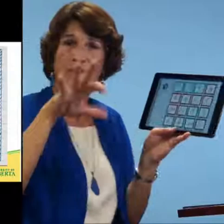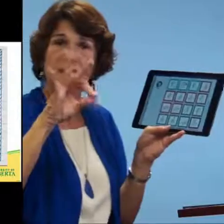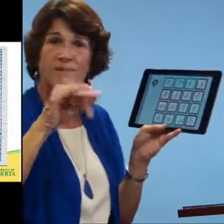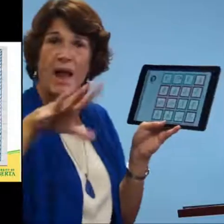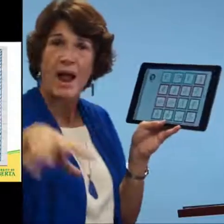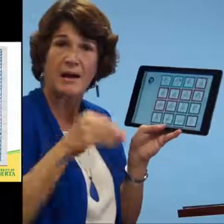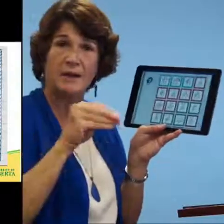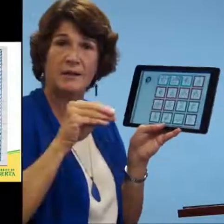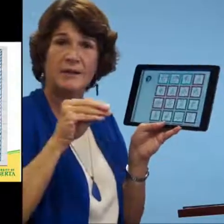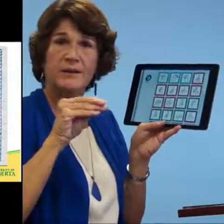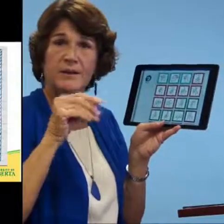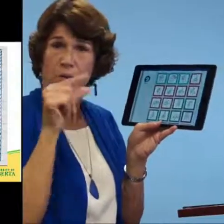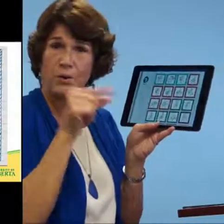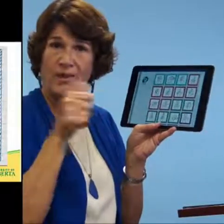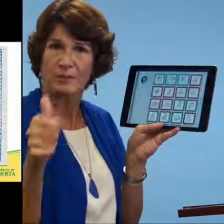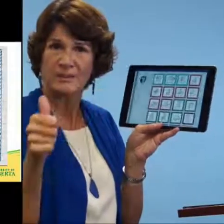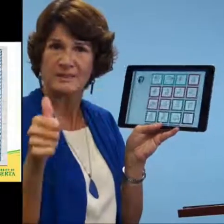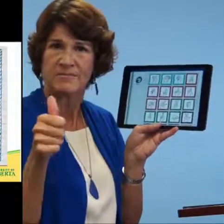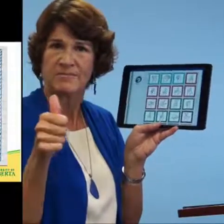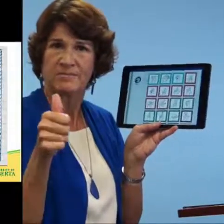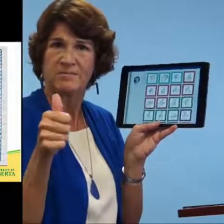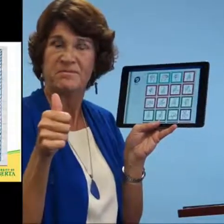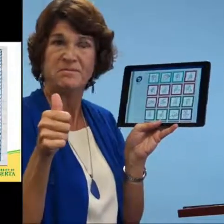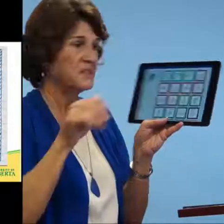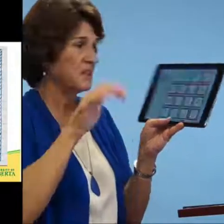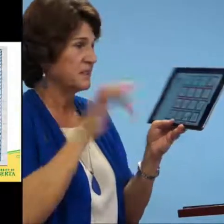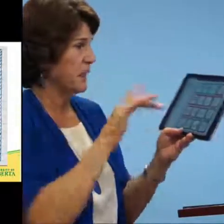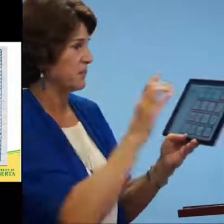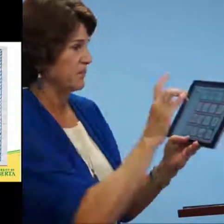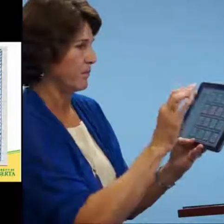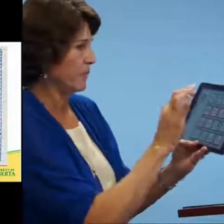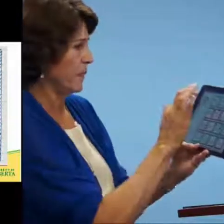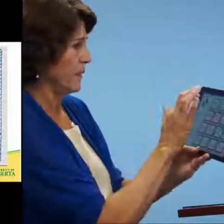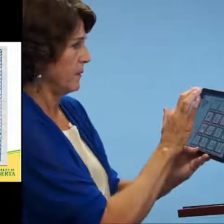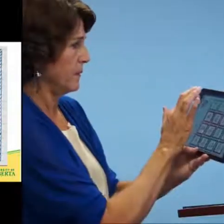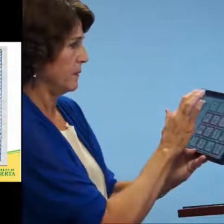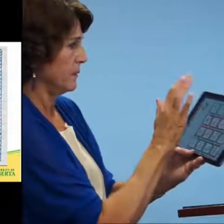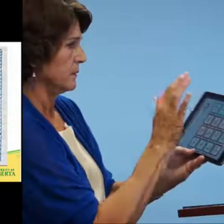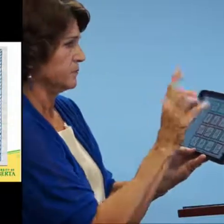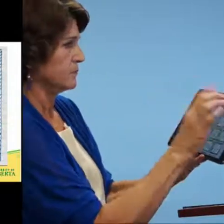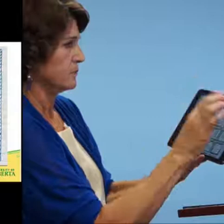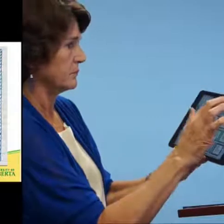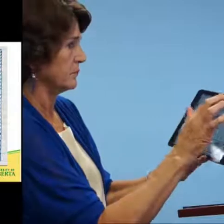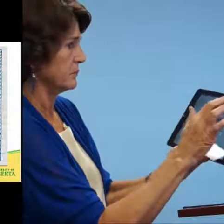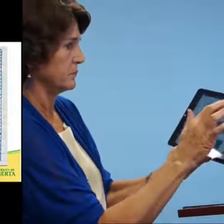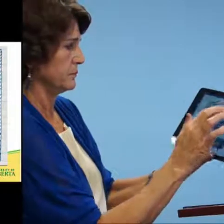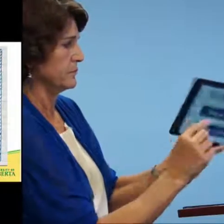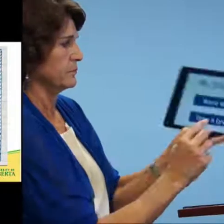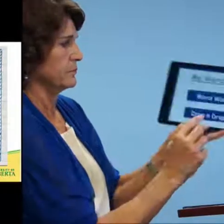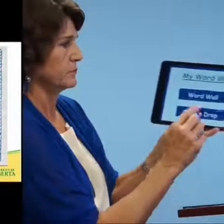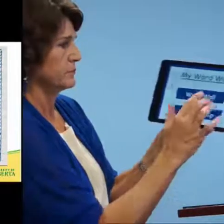And then later the child has the option of adding in their own words. So they can go in.